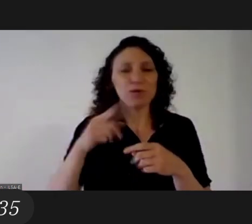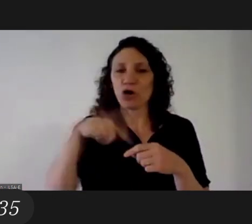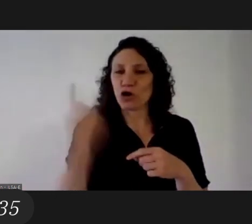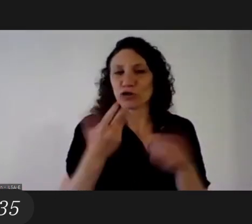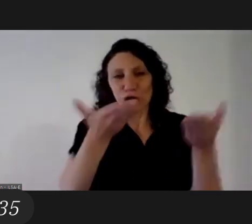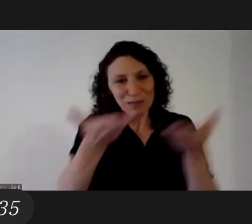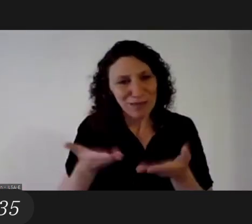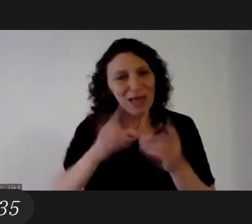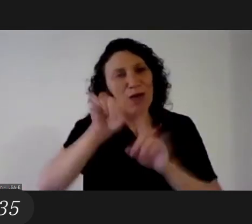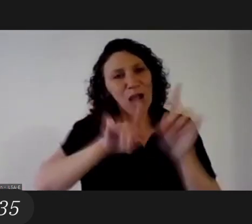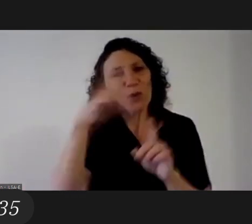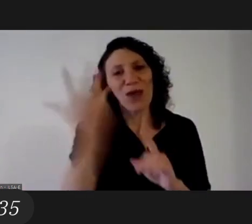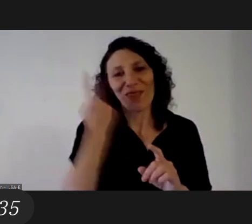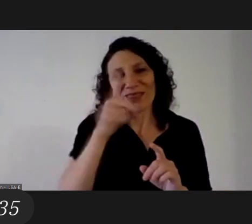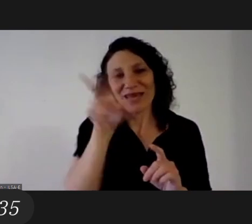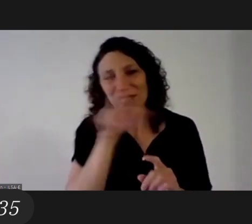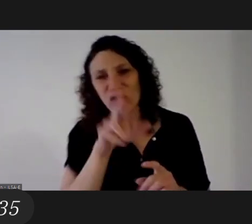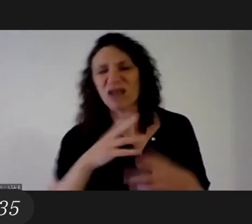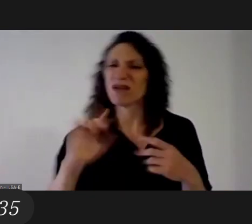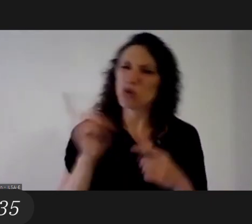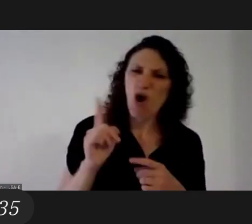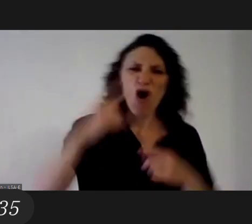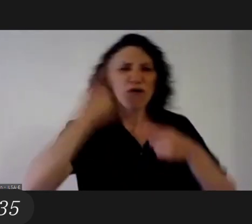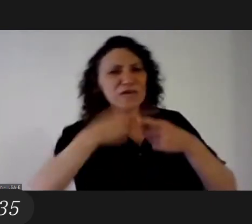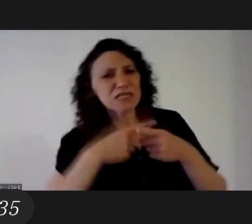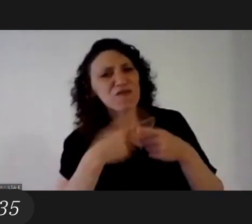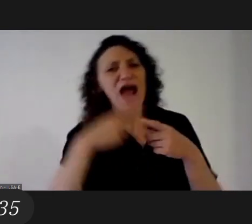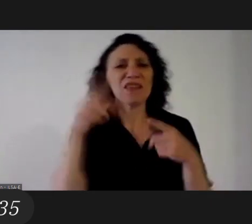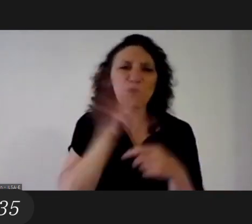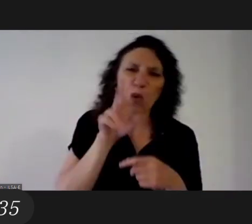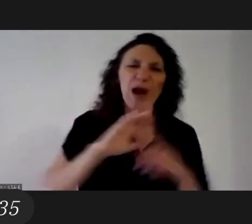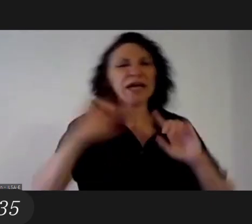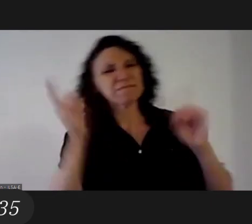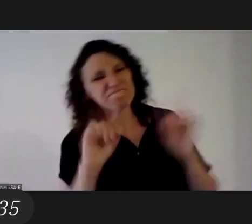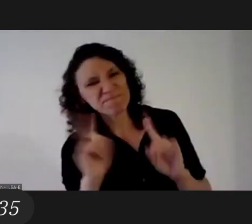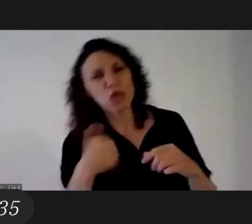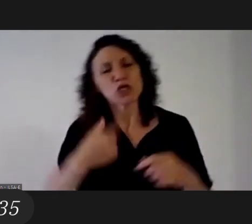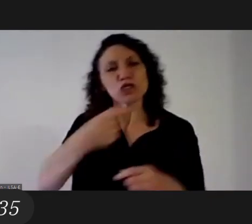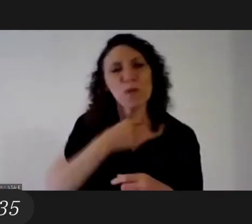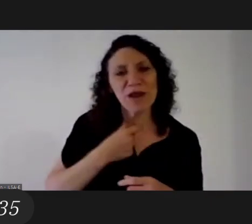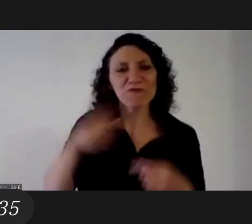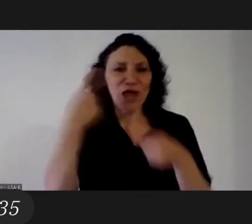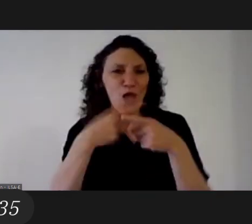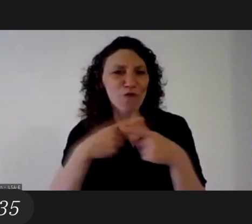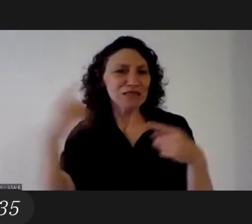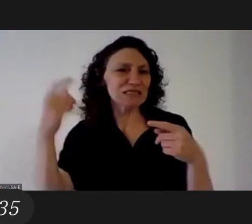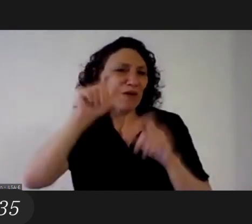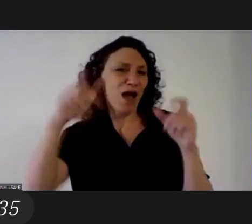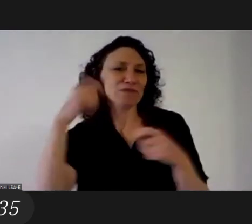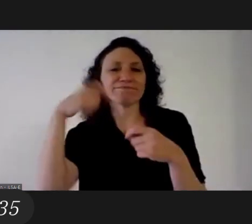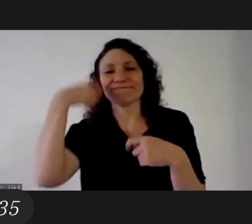at the beginning when we invited women filmmakers I would say but made by women